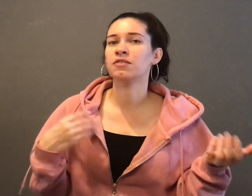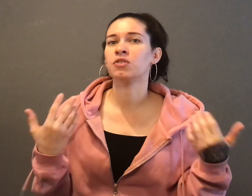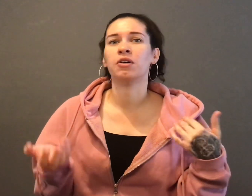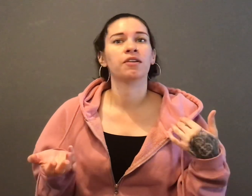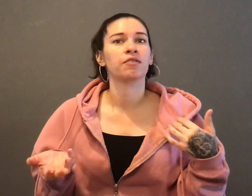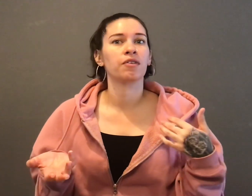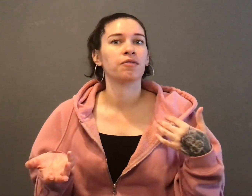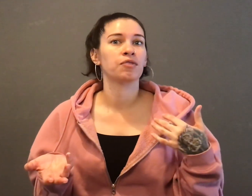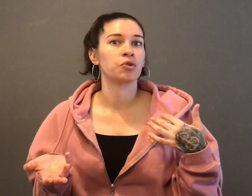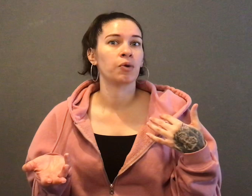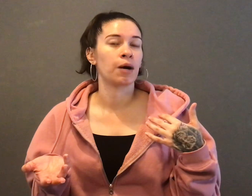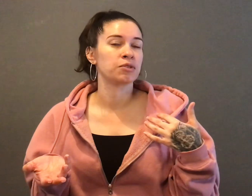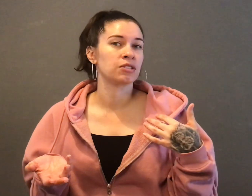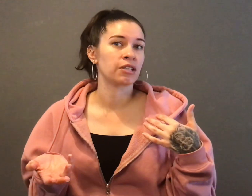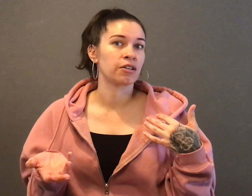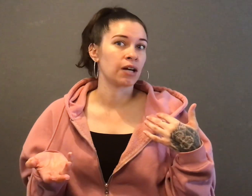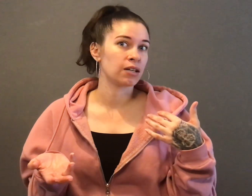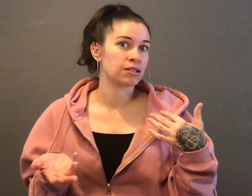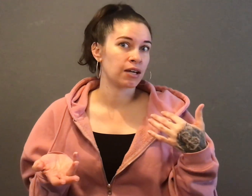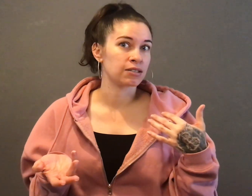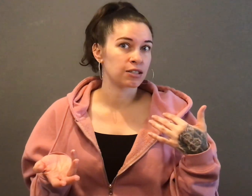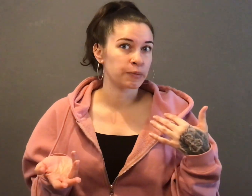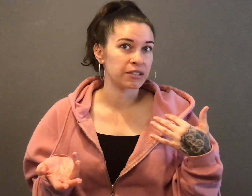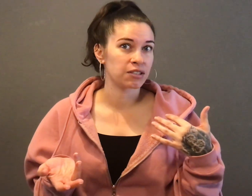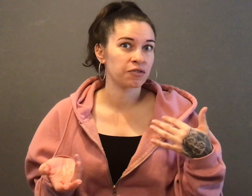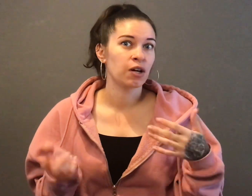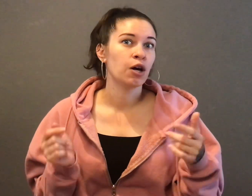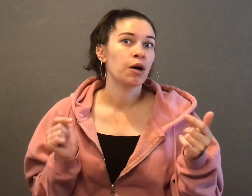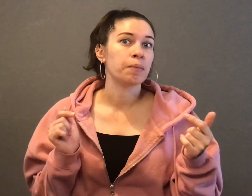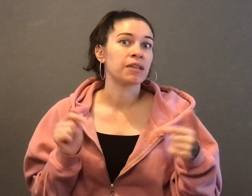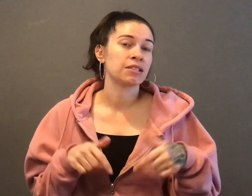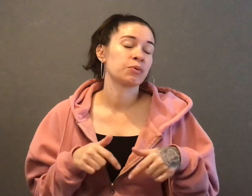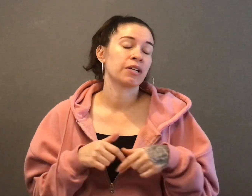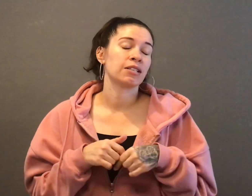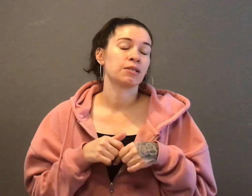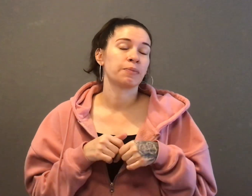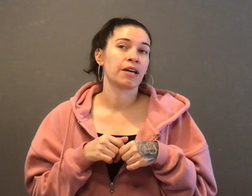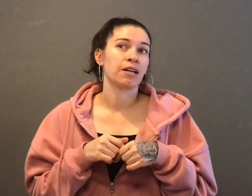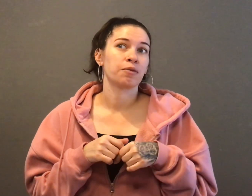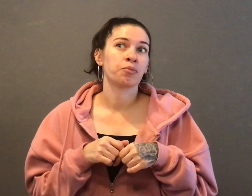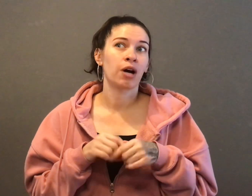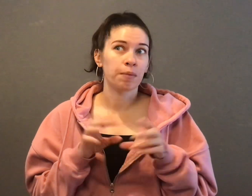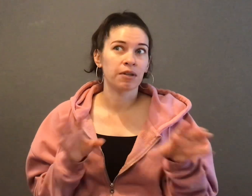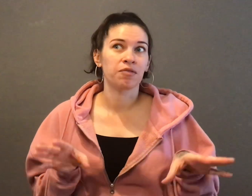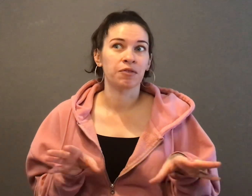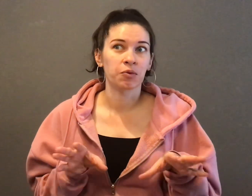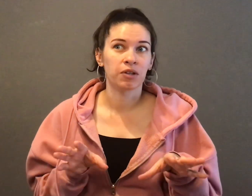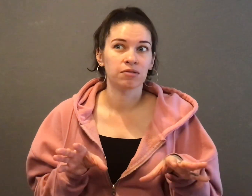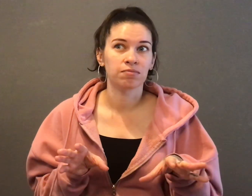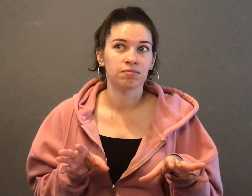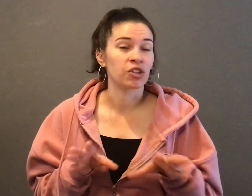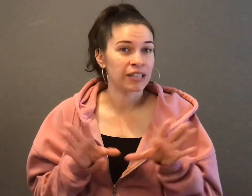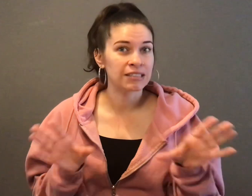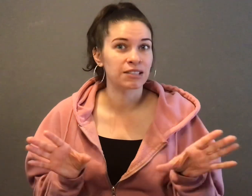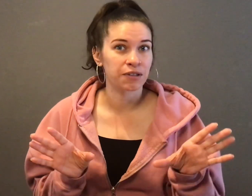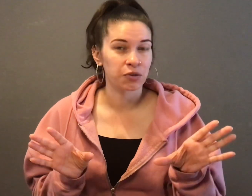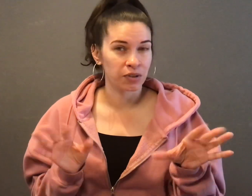so I'll give a few options that are not as expensive but this one has been probably the favorite one or is the favorite one